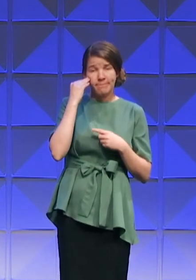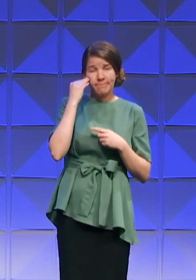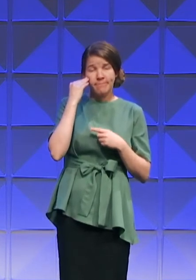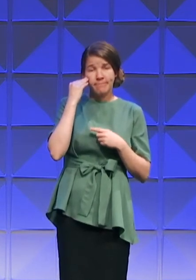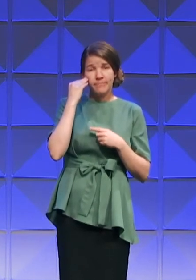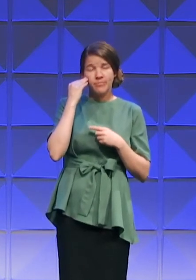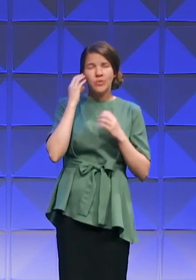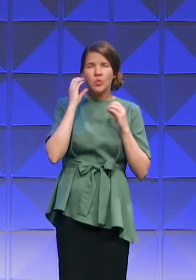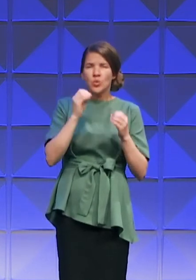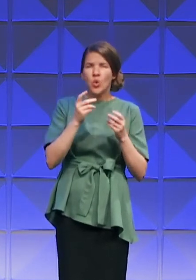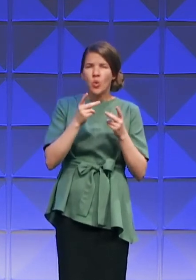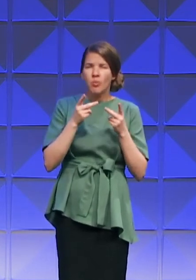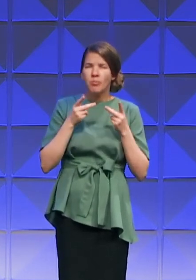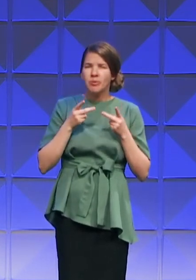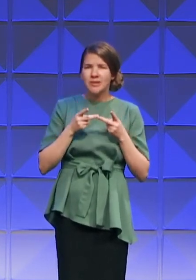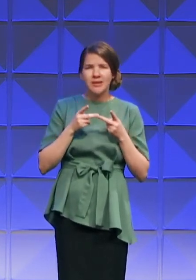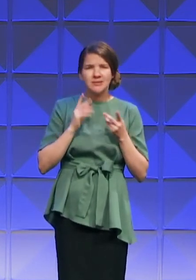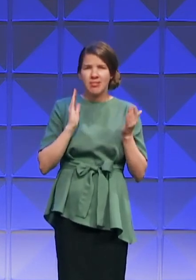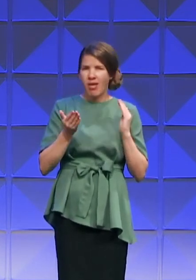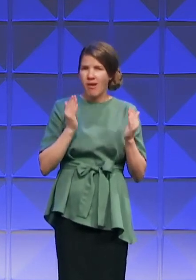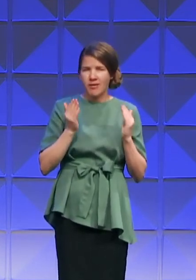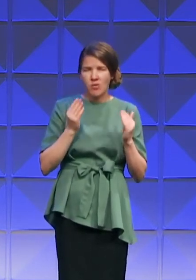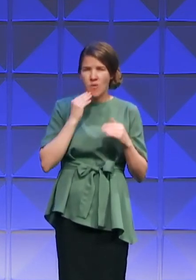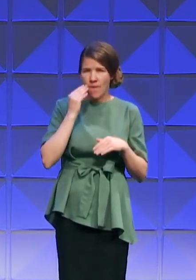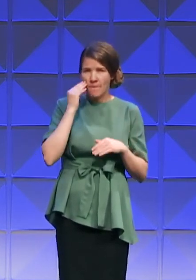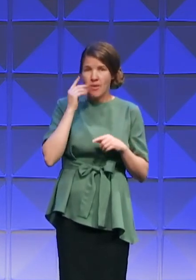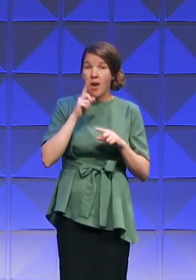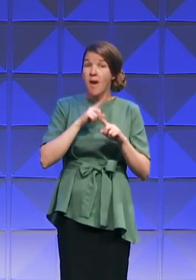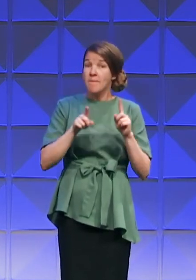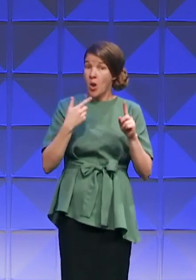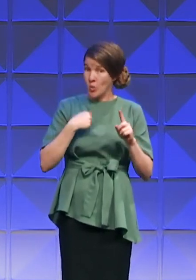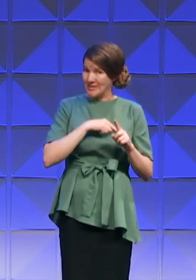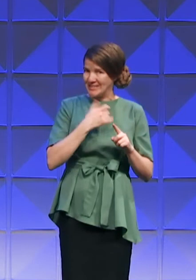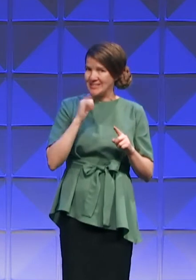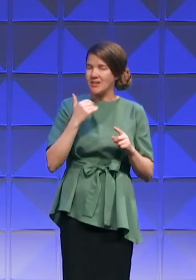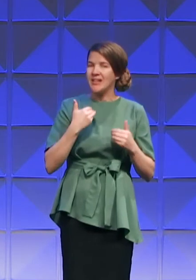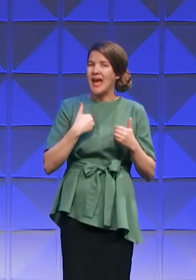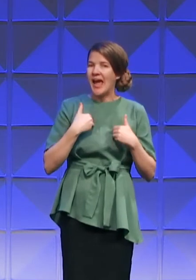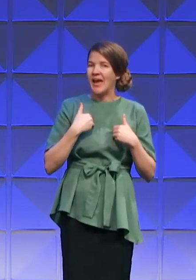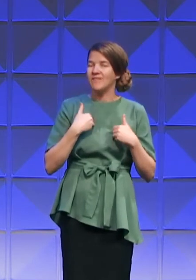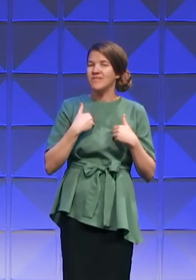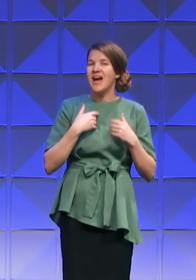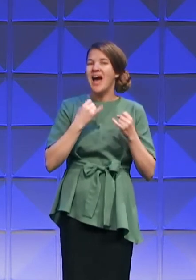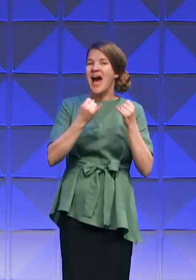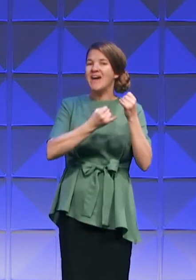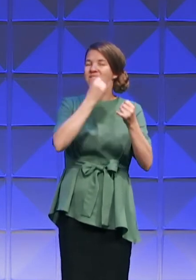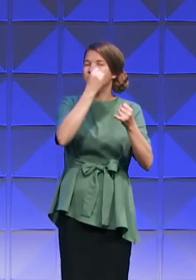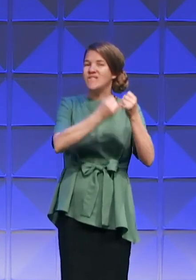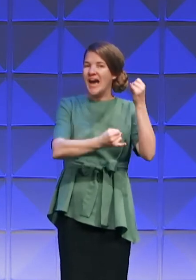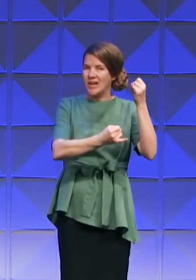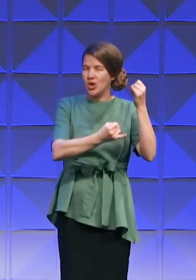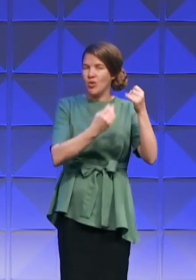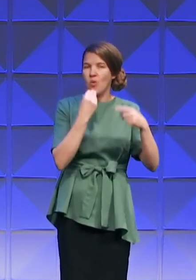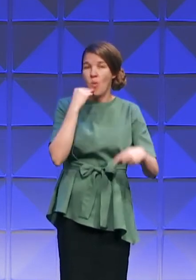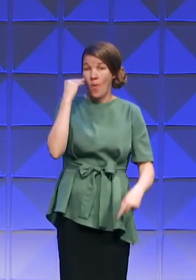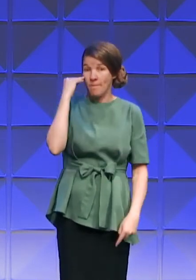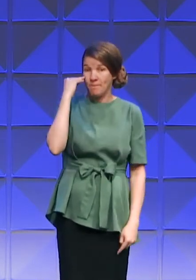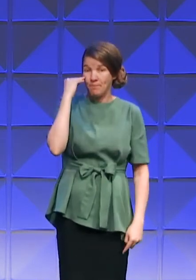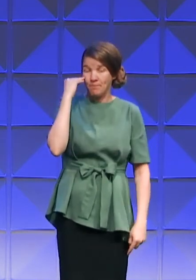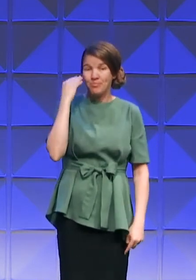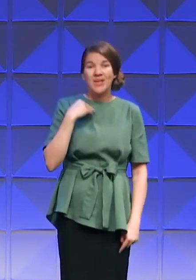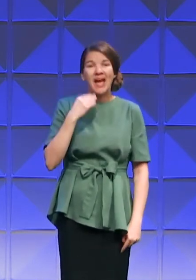to a final home, Brother Hamilton. We're headed to a final home. There's a home beyond this one.